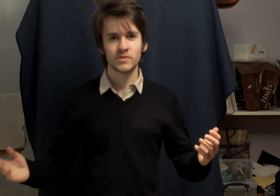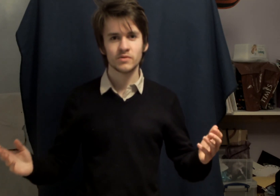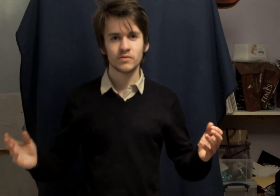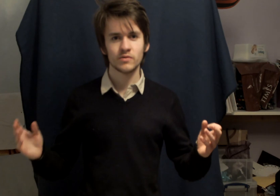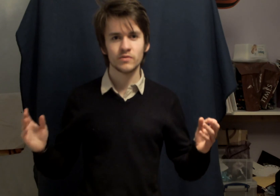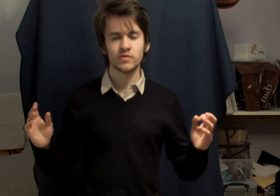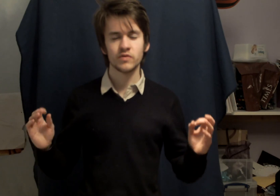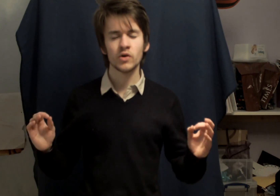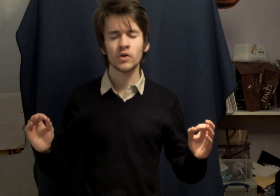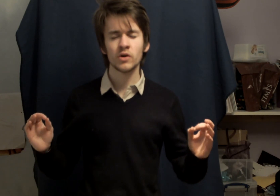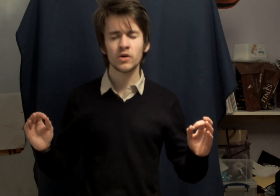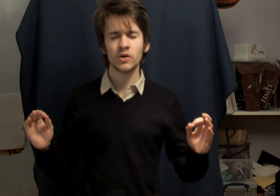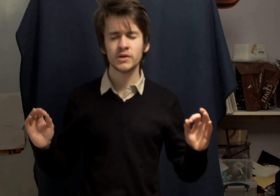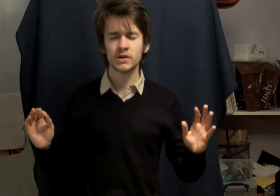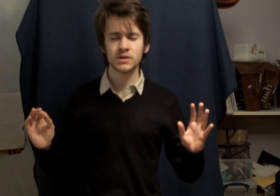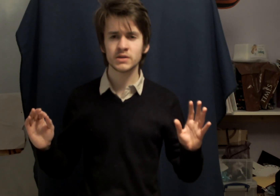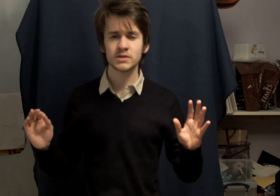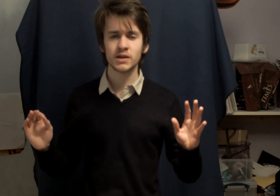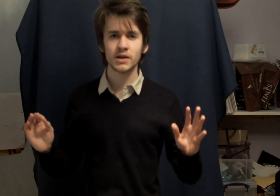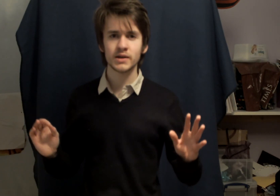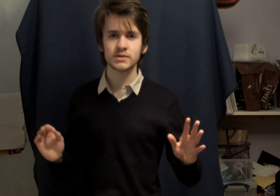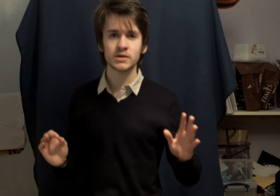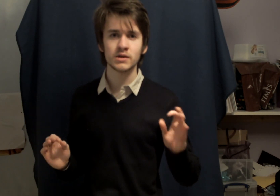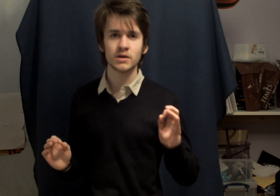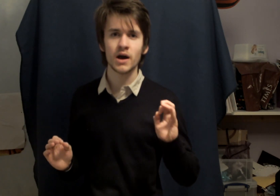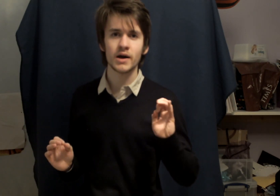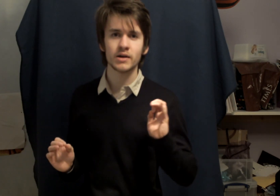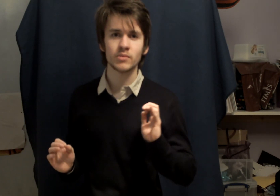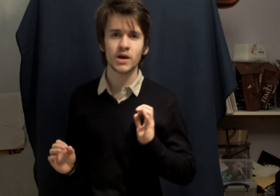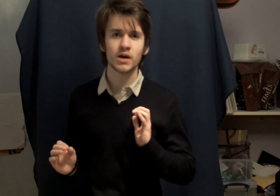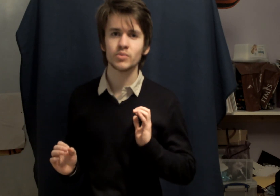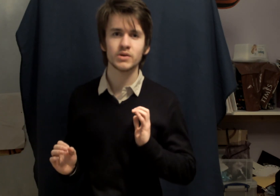four years later I'm happy